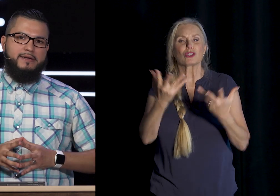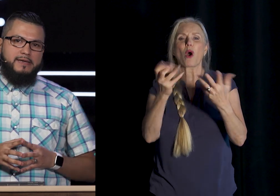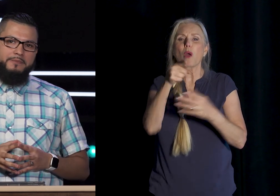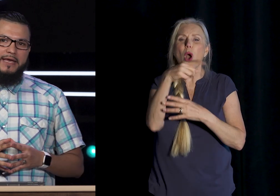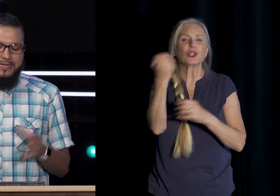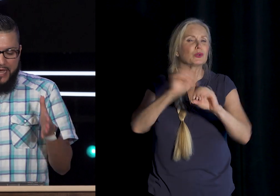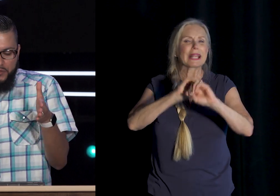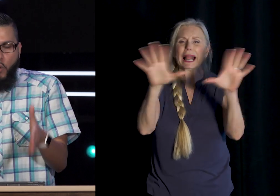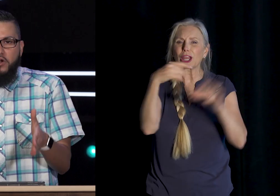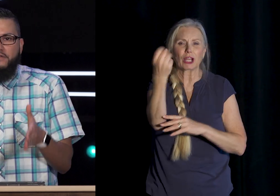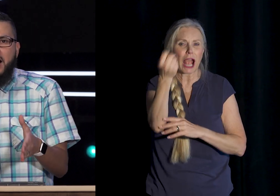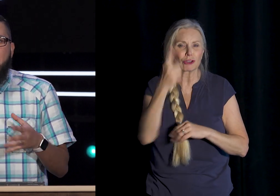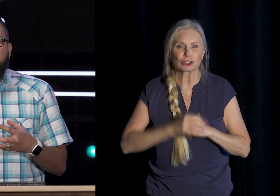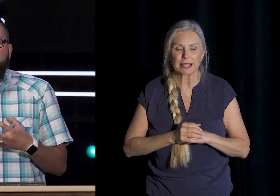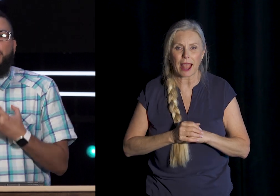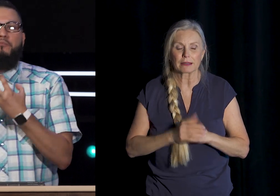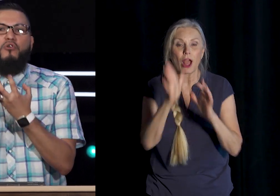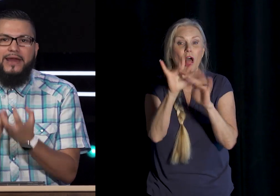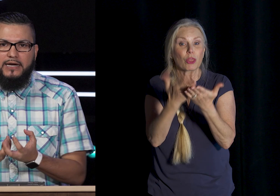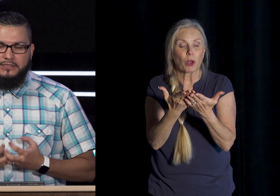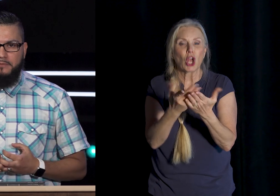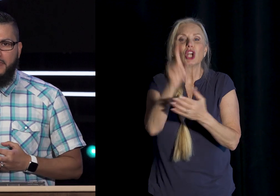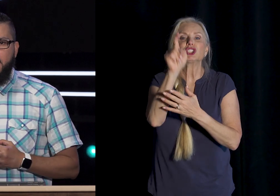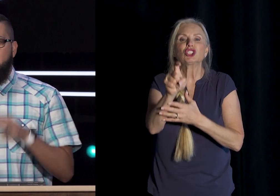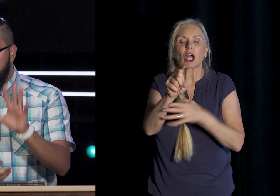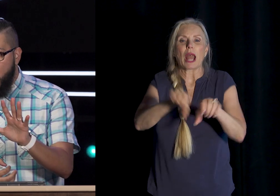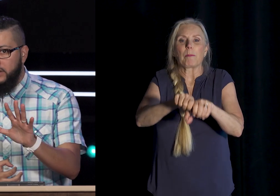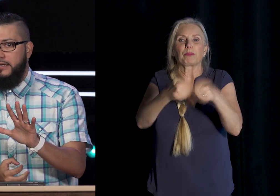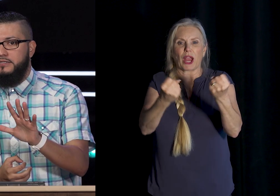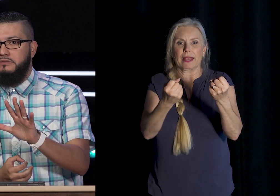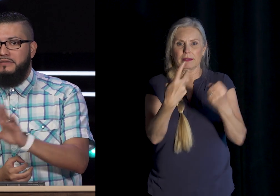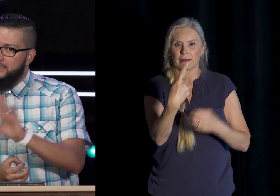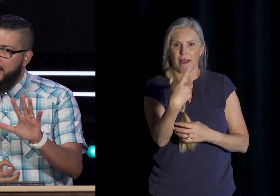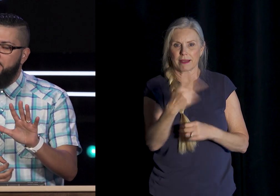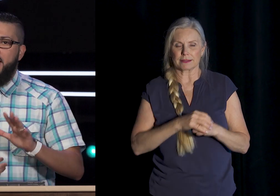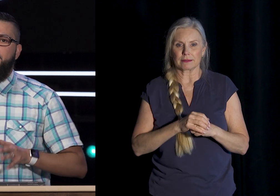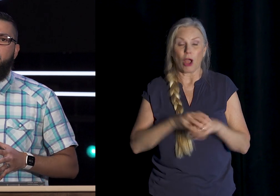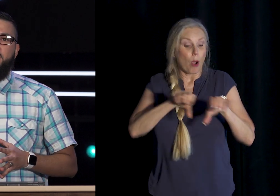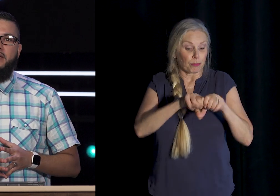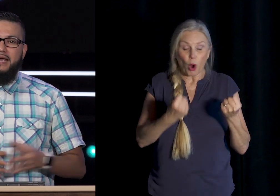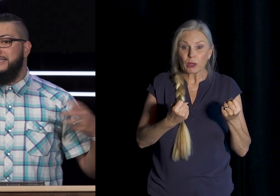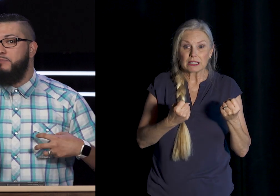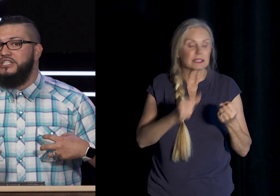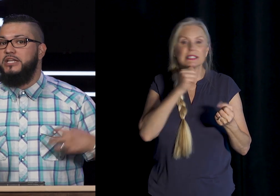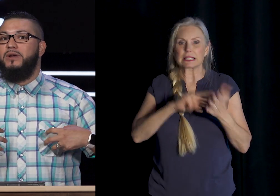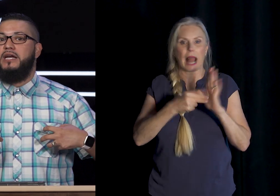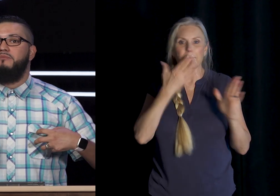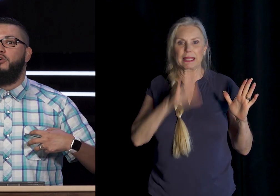Is that The word Of God Should break Us But brokenness Is not a Bad thing Especially when It comes to